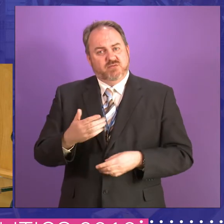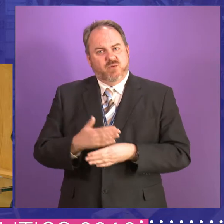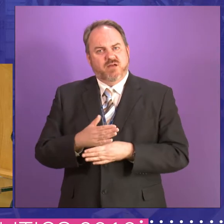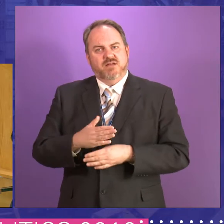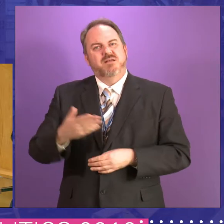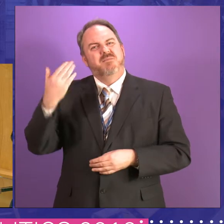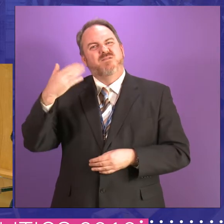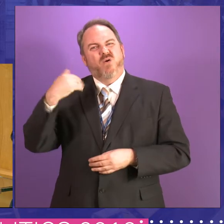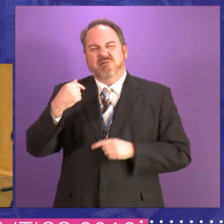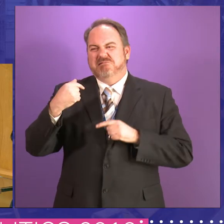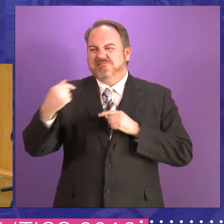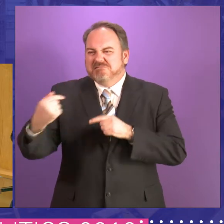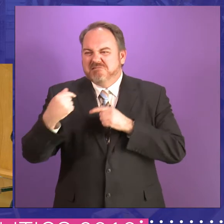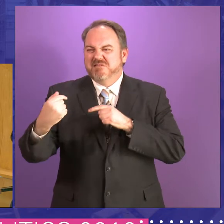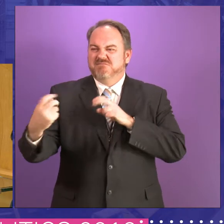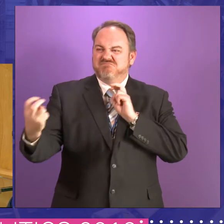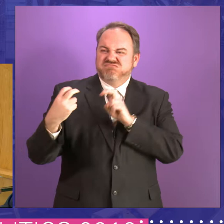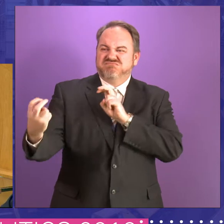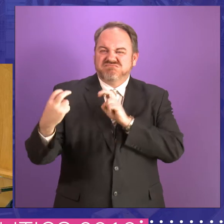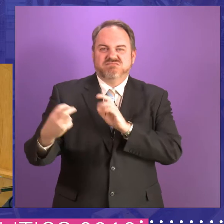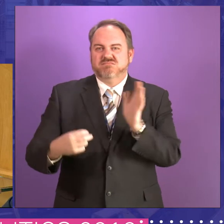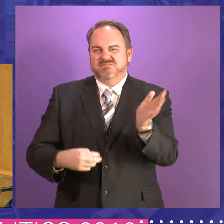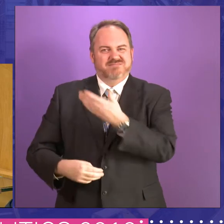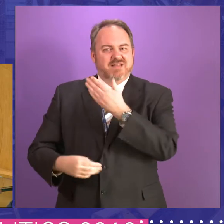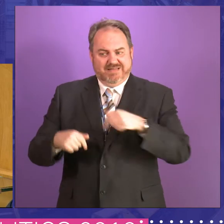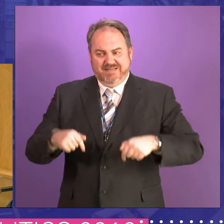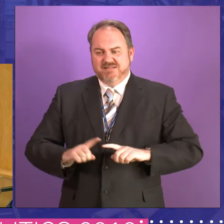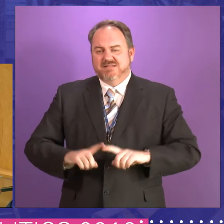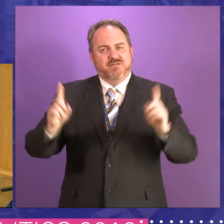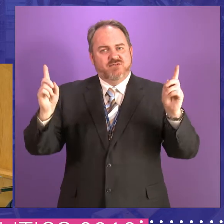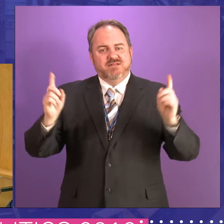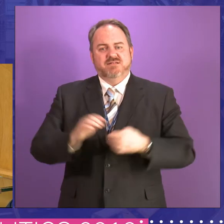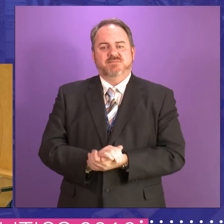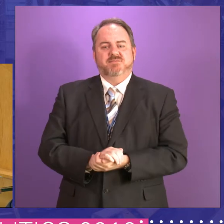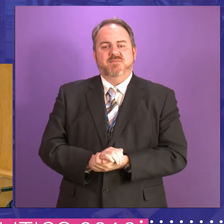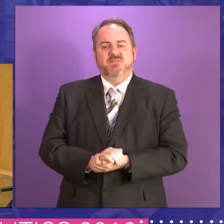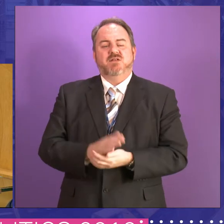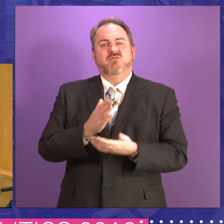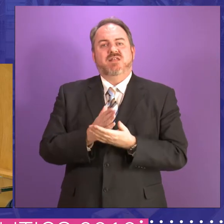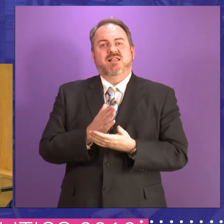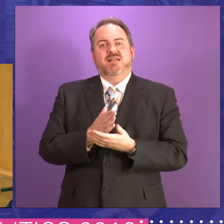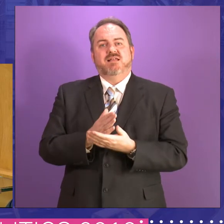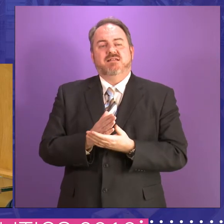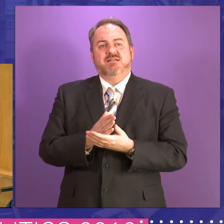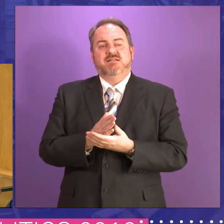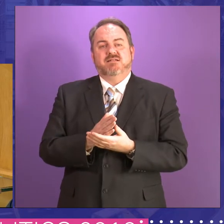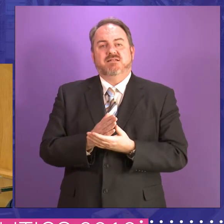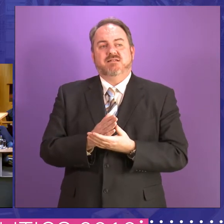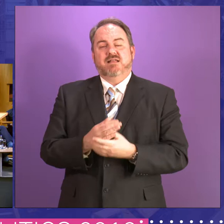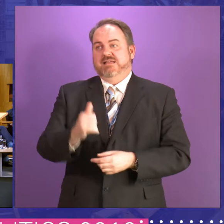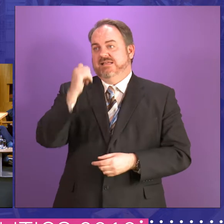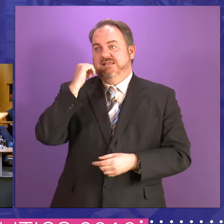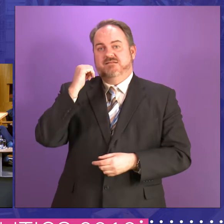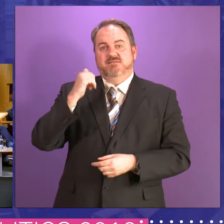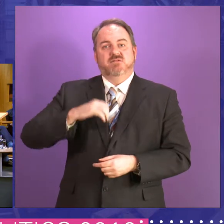confrontational approach. The difference between that and Europe, of course, you can say what on earth you like, it doesn't matter what you say, nobody reports it, because